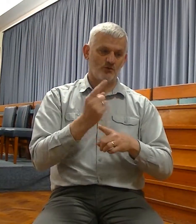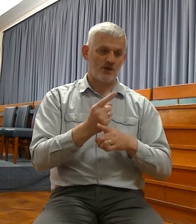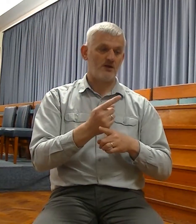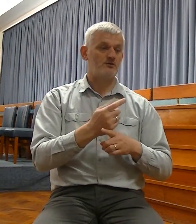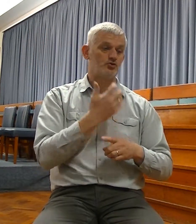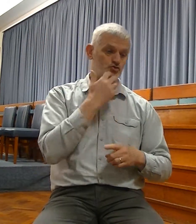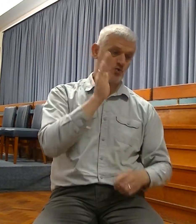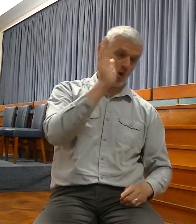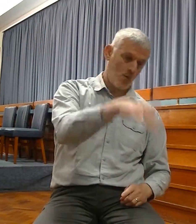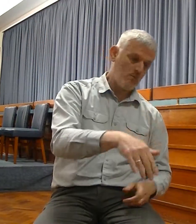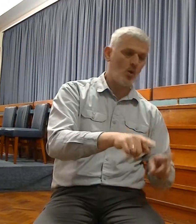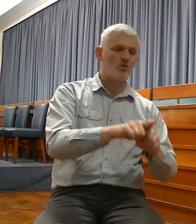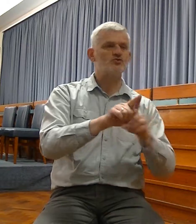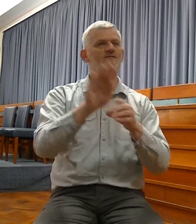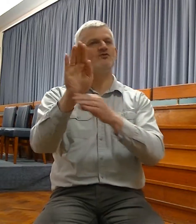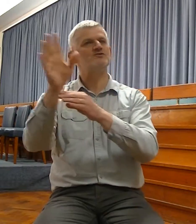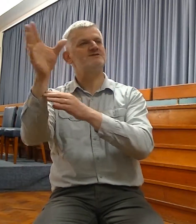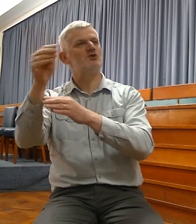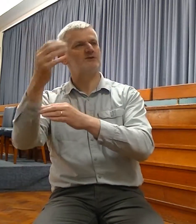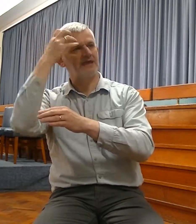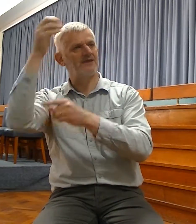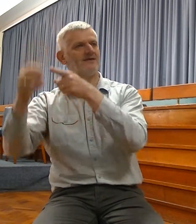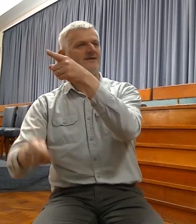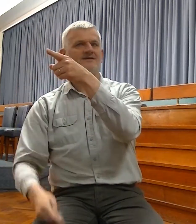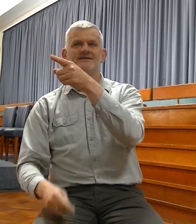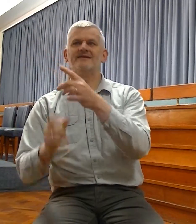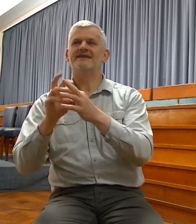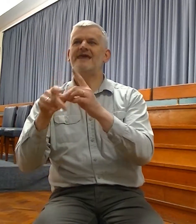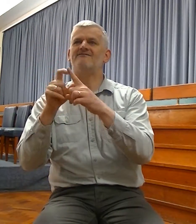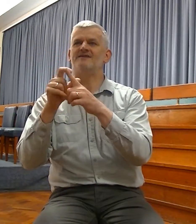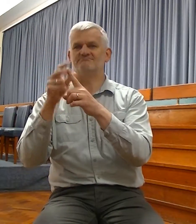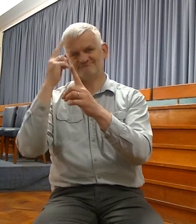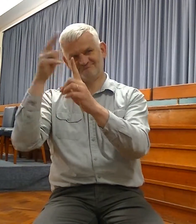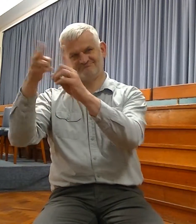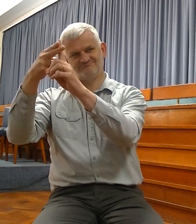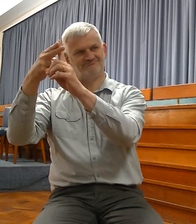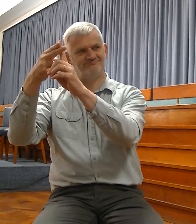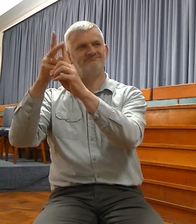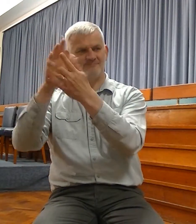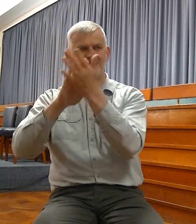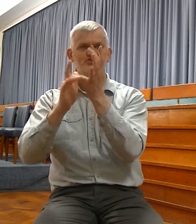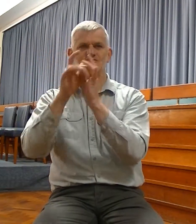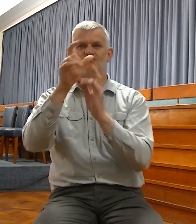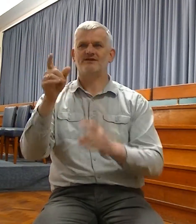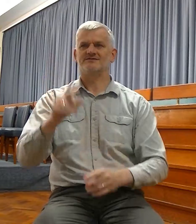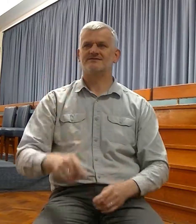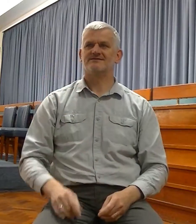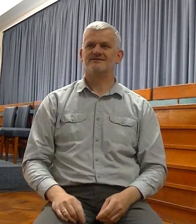David. He is the future King. He is the one to whom they look. So, yes, the prophecy